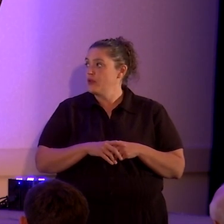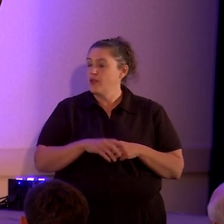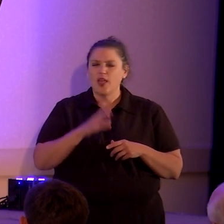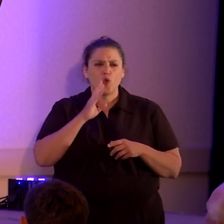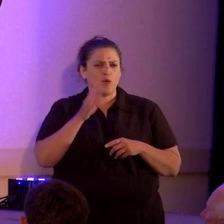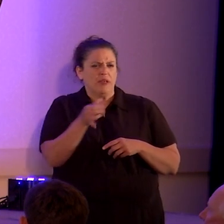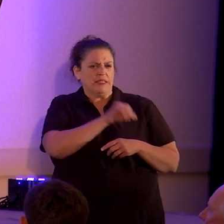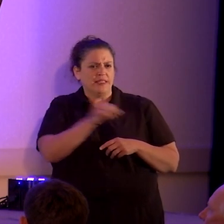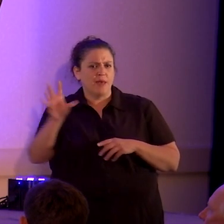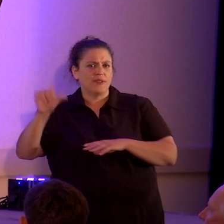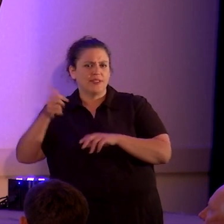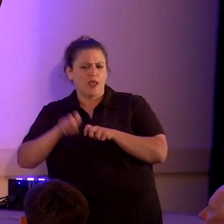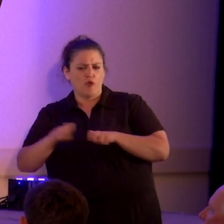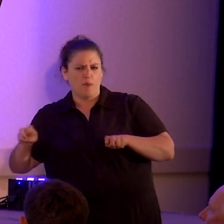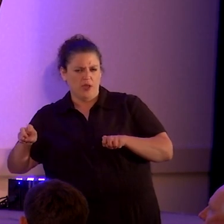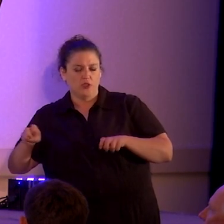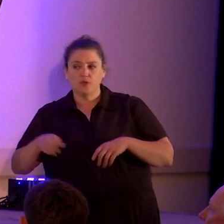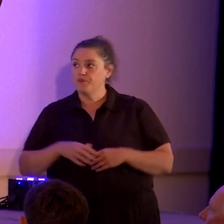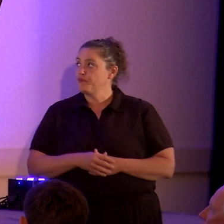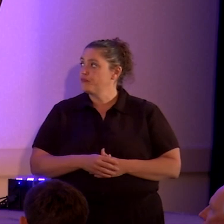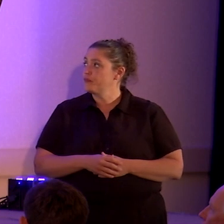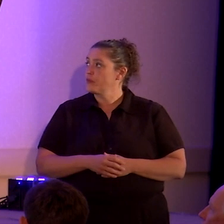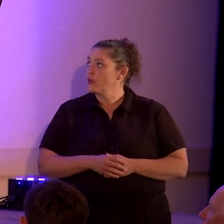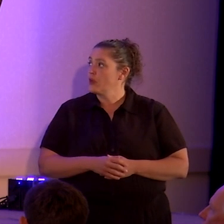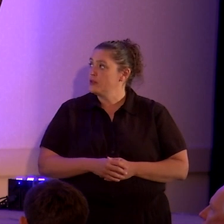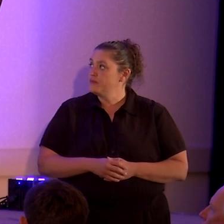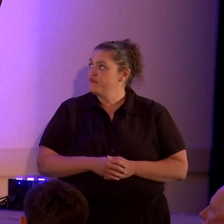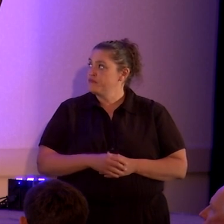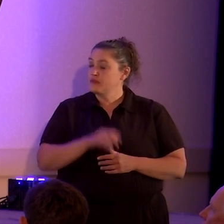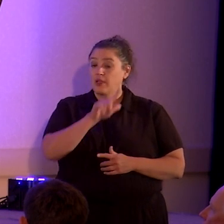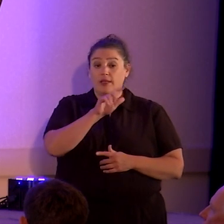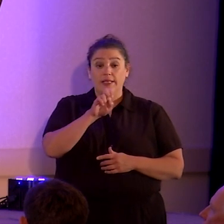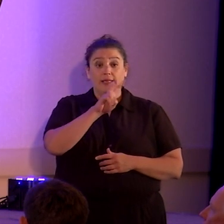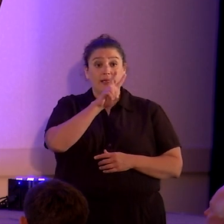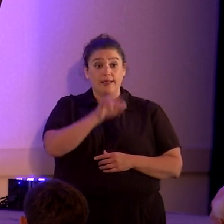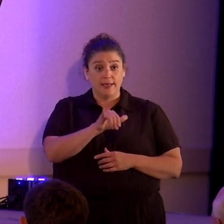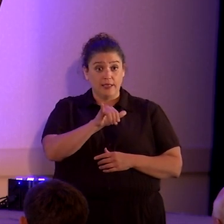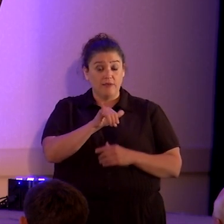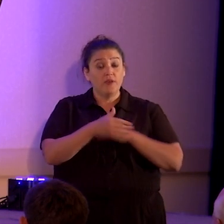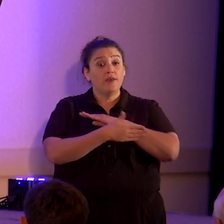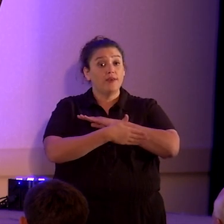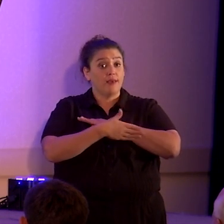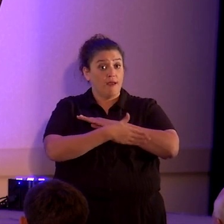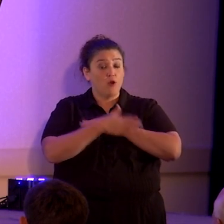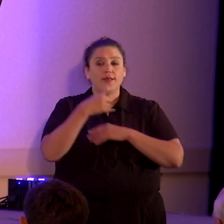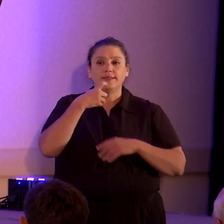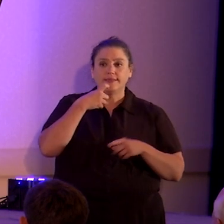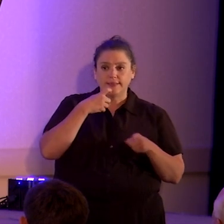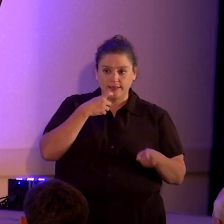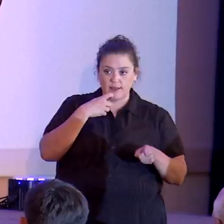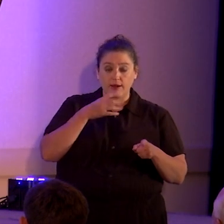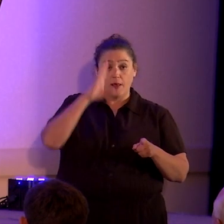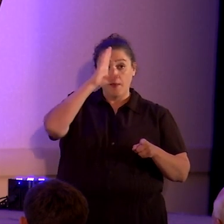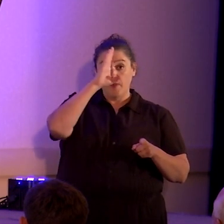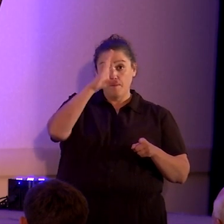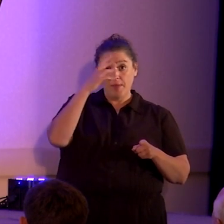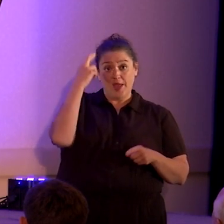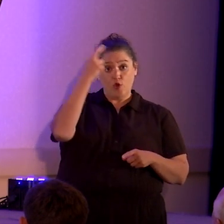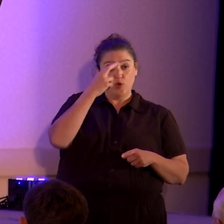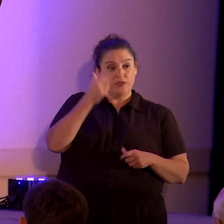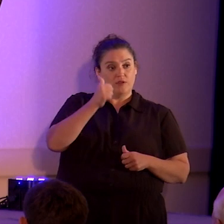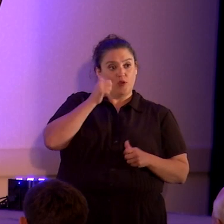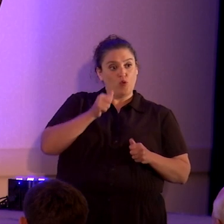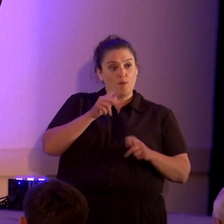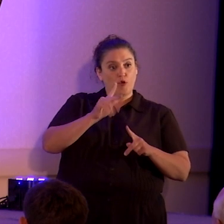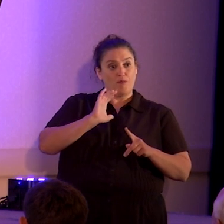bench – Levy County essentially said that the main reason they would not allow